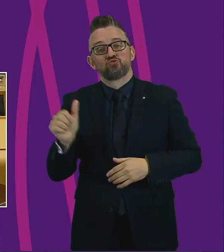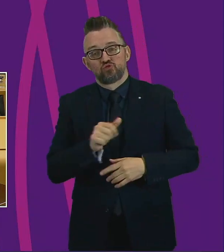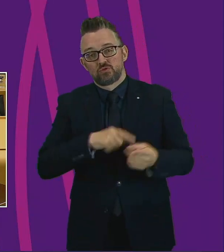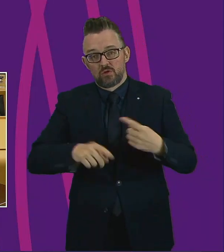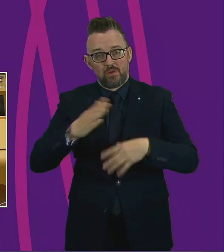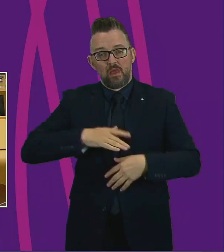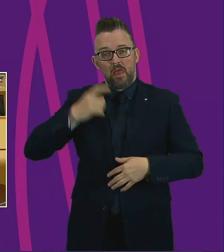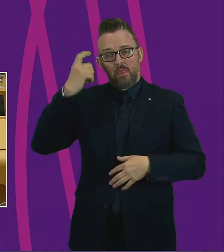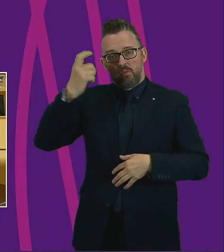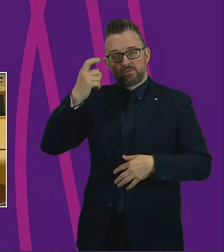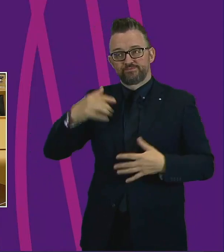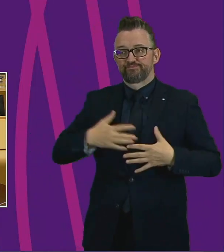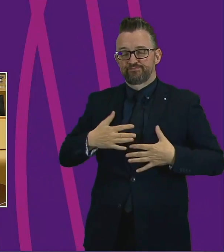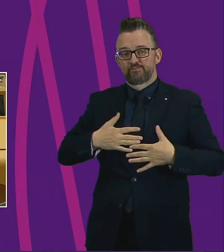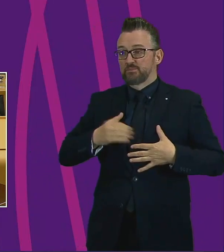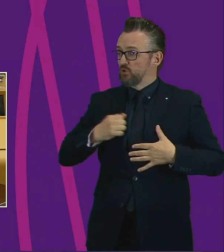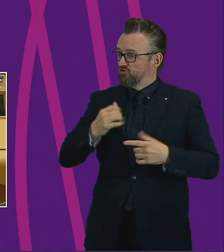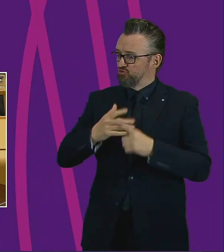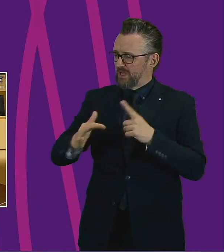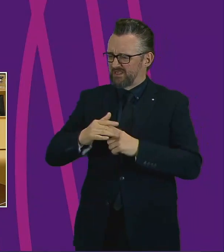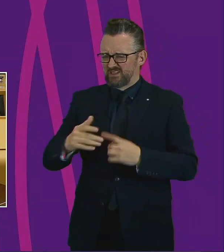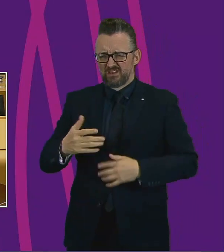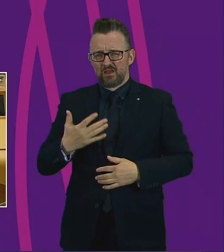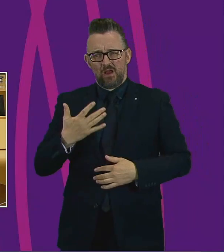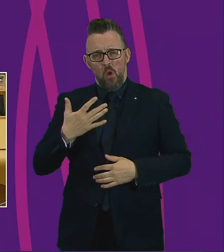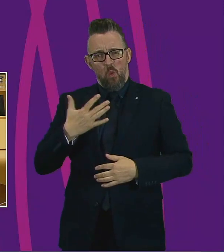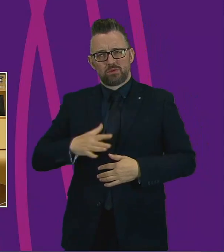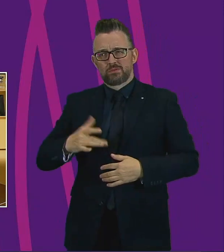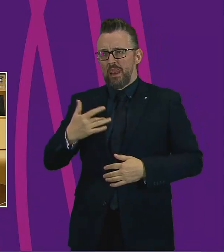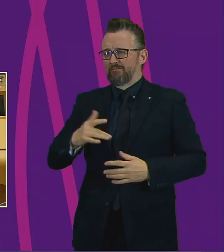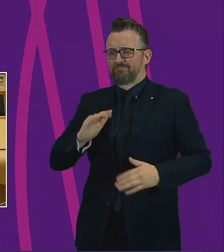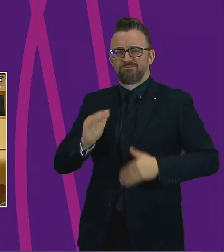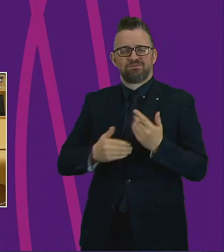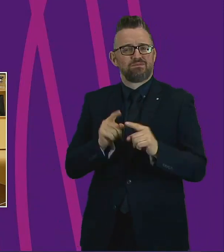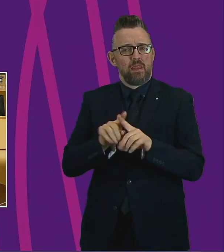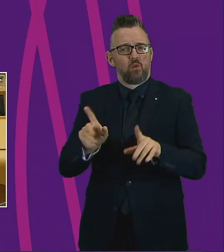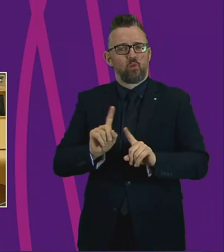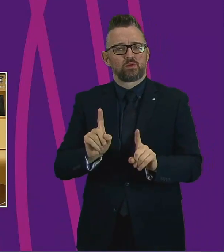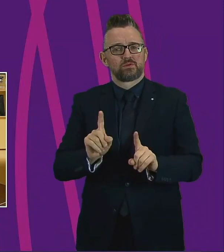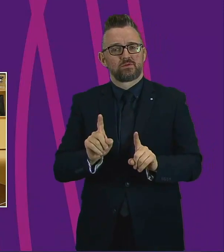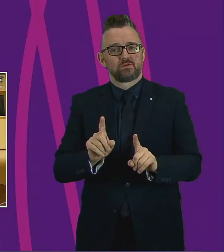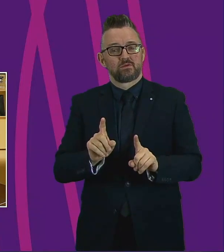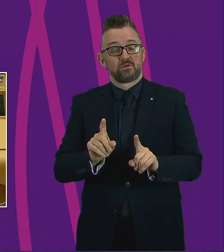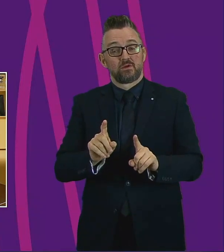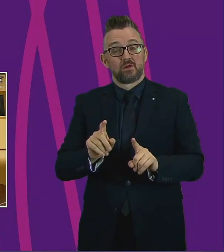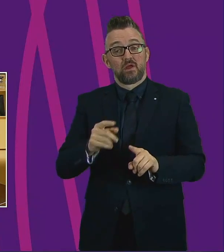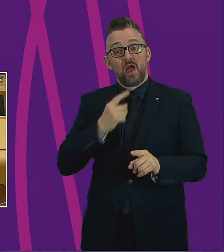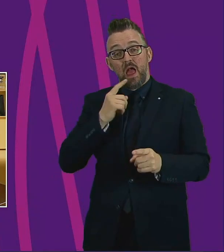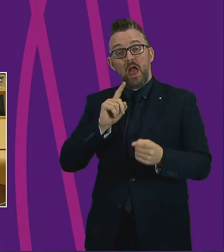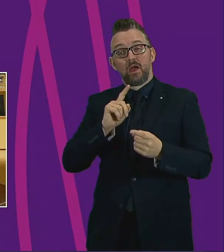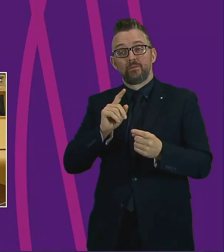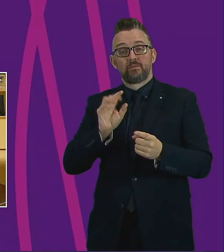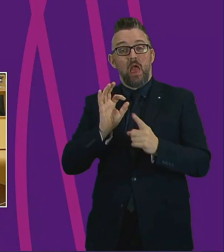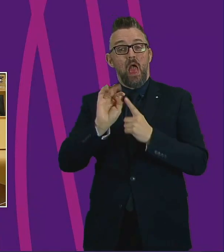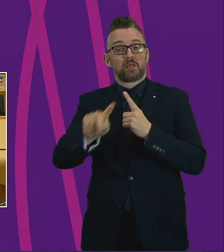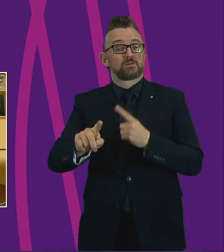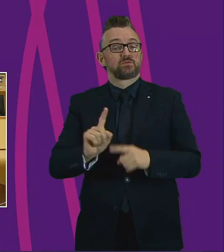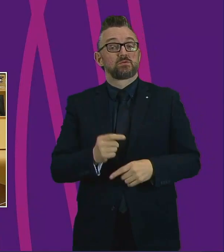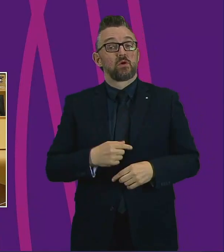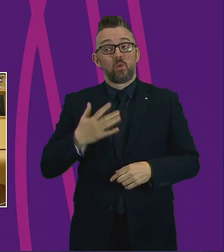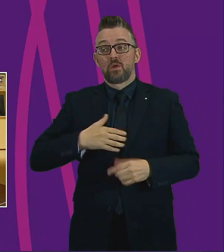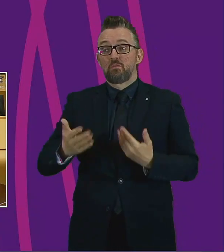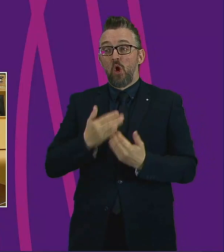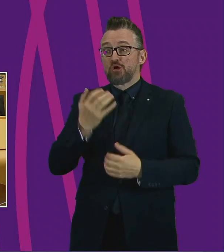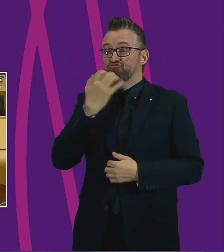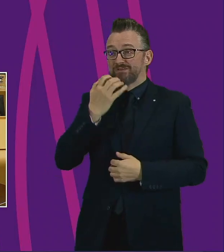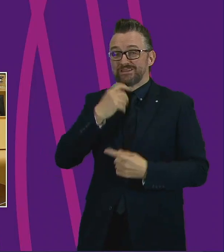think about what we want from our society. I don't think it is overly philosophical to suggest that the answer is not more greed and acquisition, but